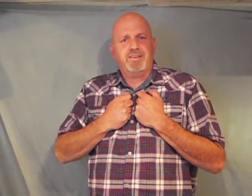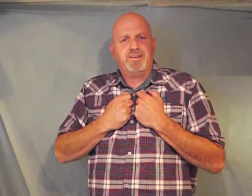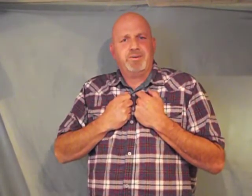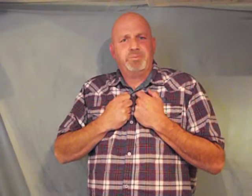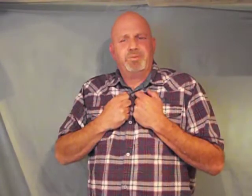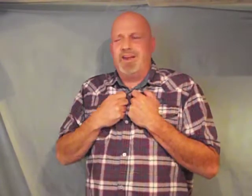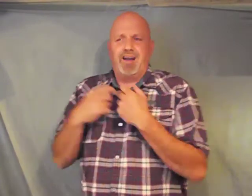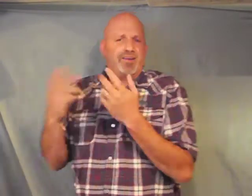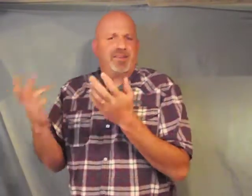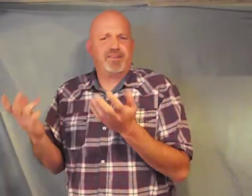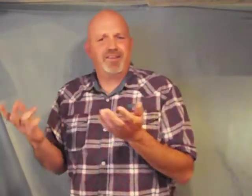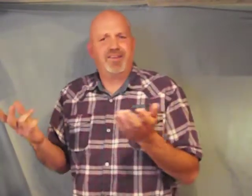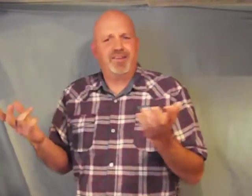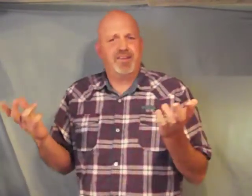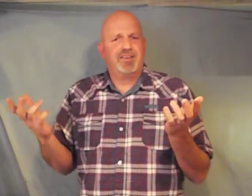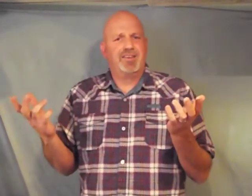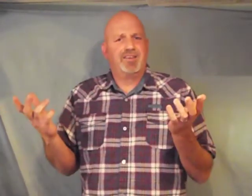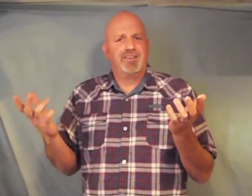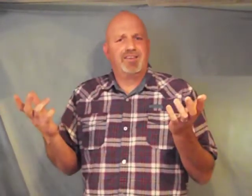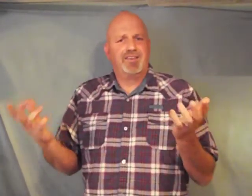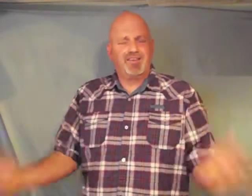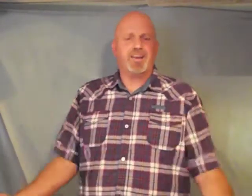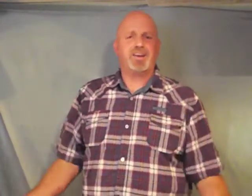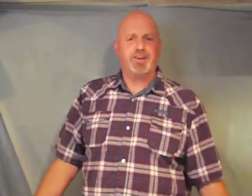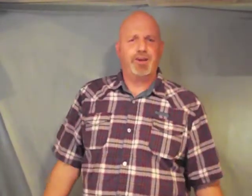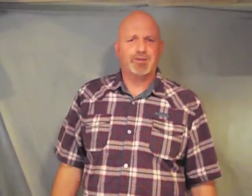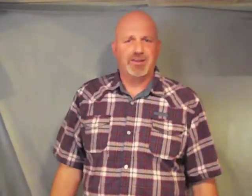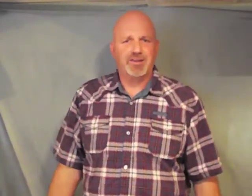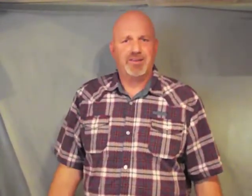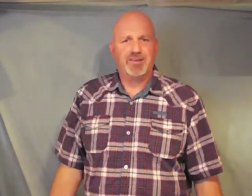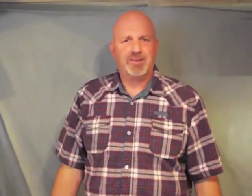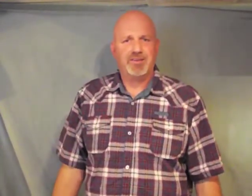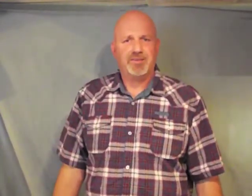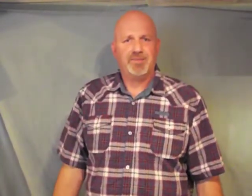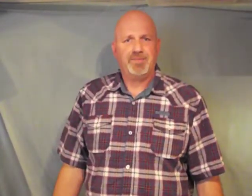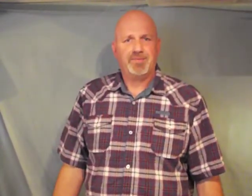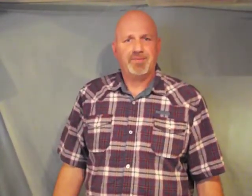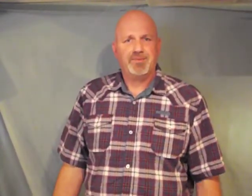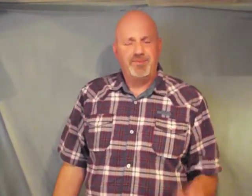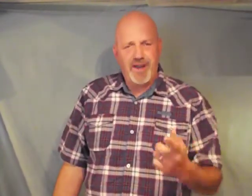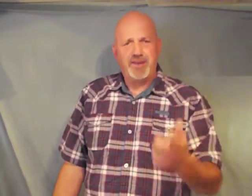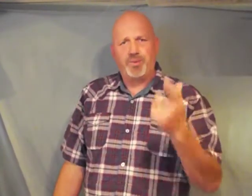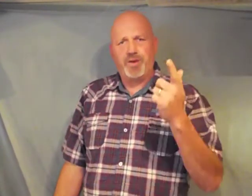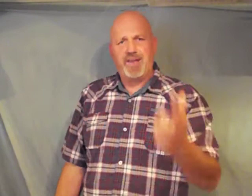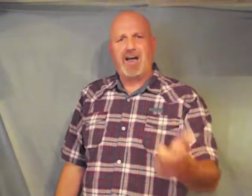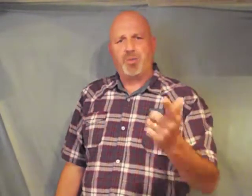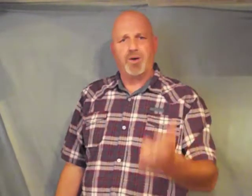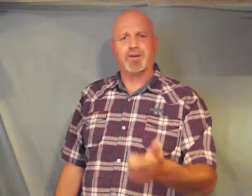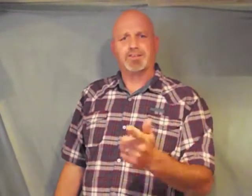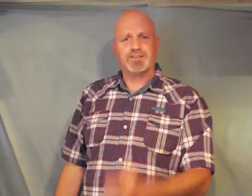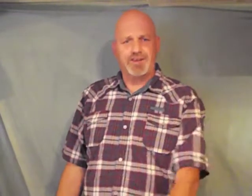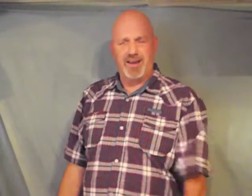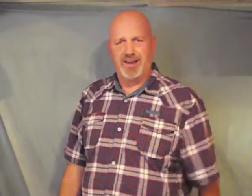but now they're not going to use it faith without works is dead